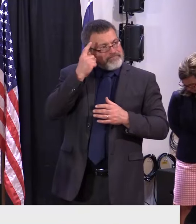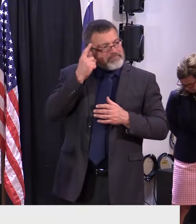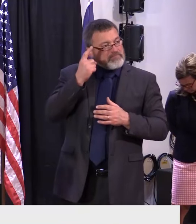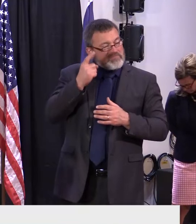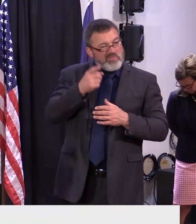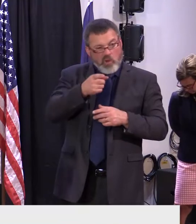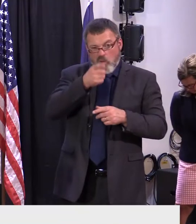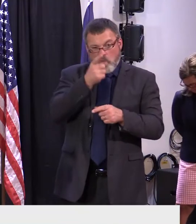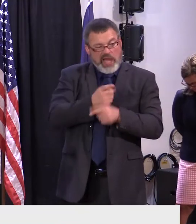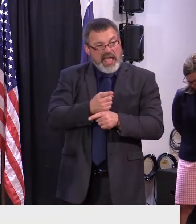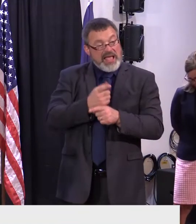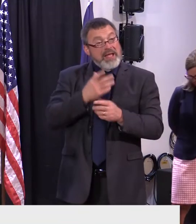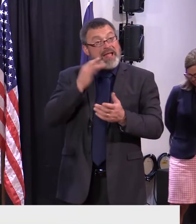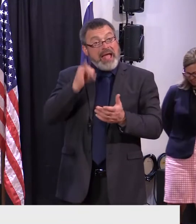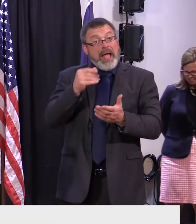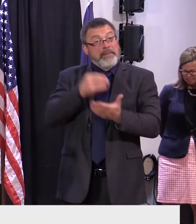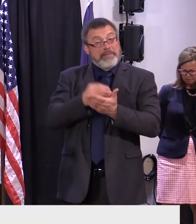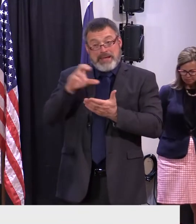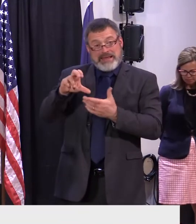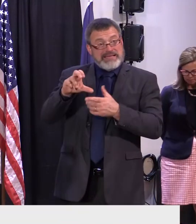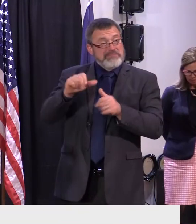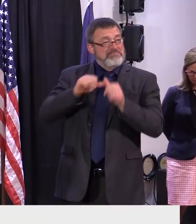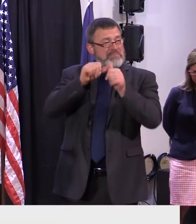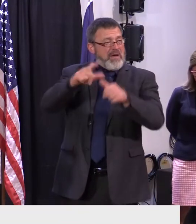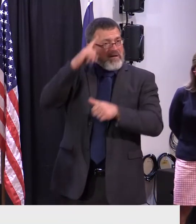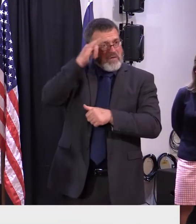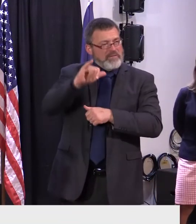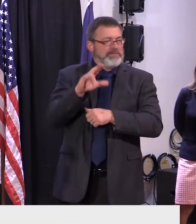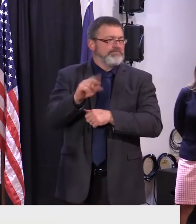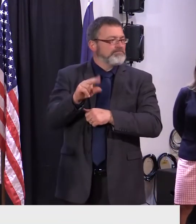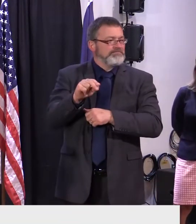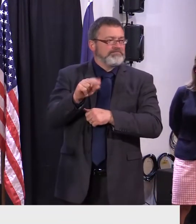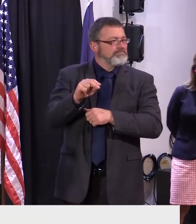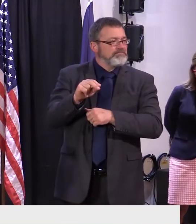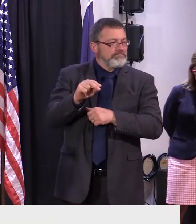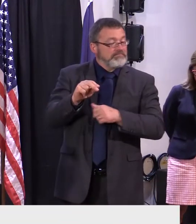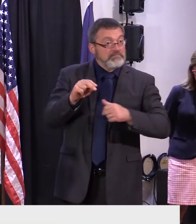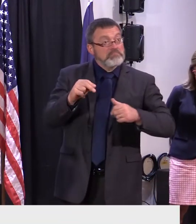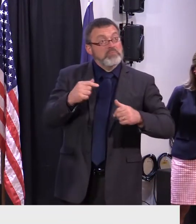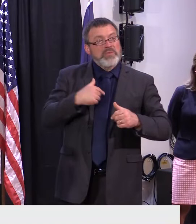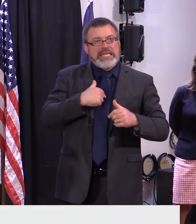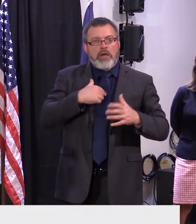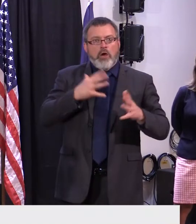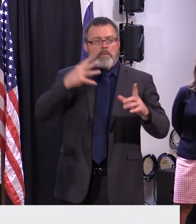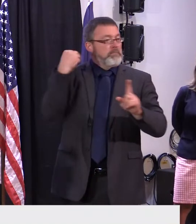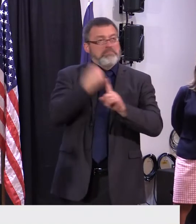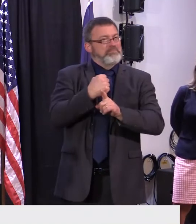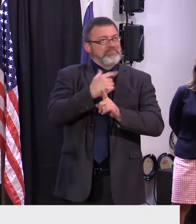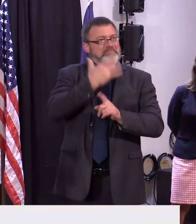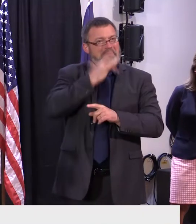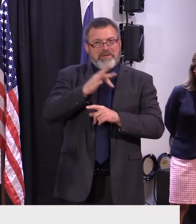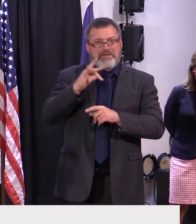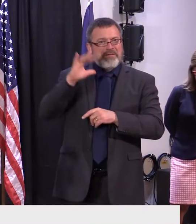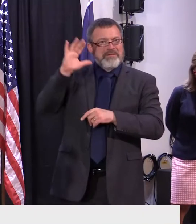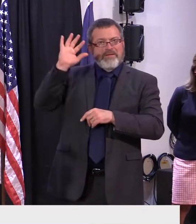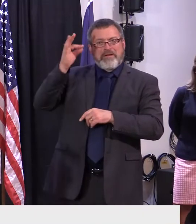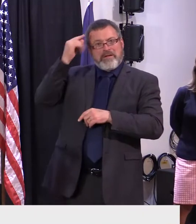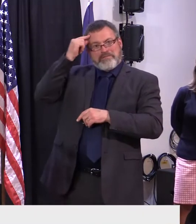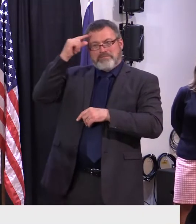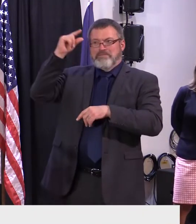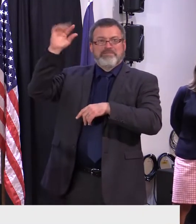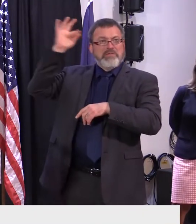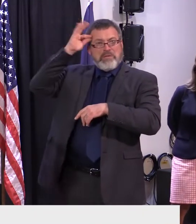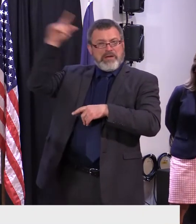It's a massive resource that we are fortunate to have. And we have been able to run a